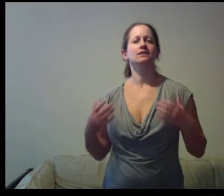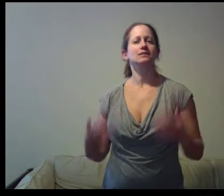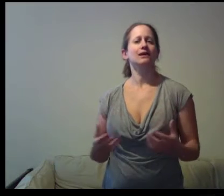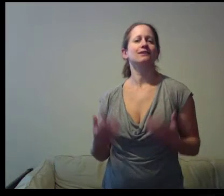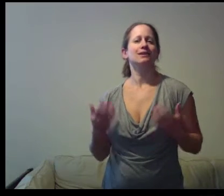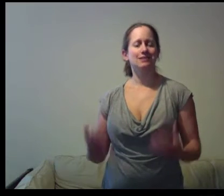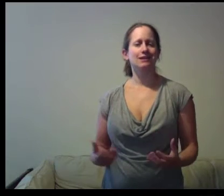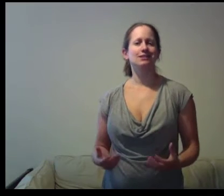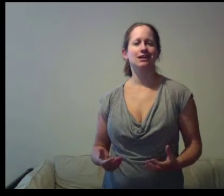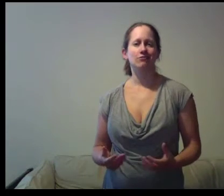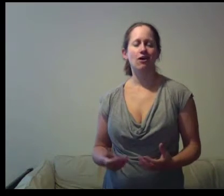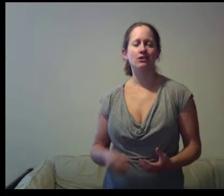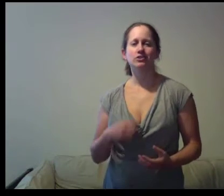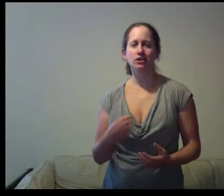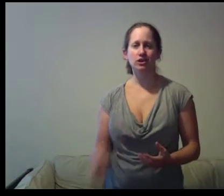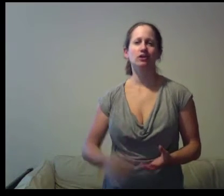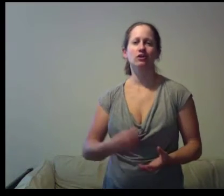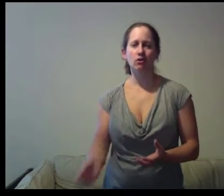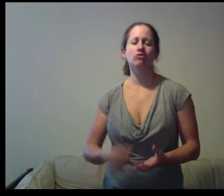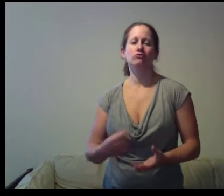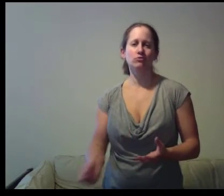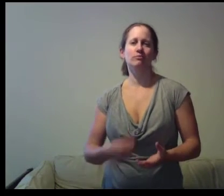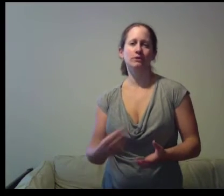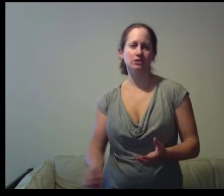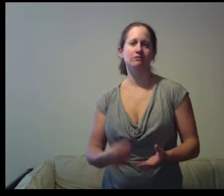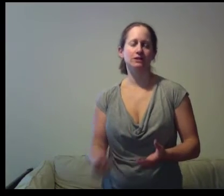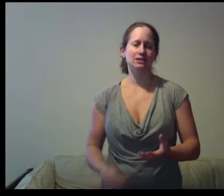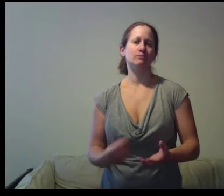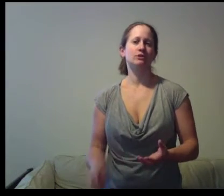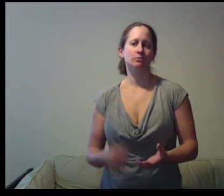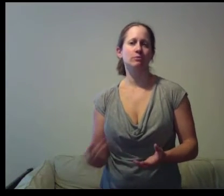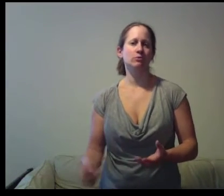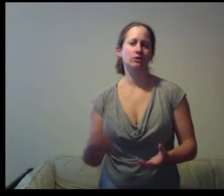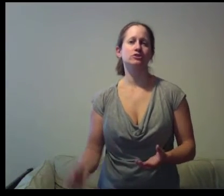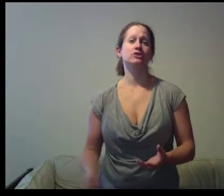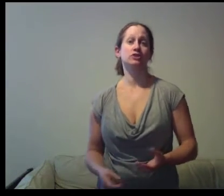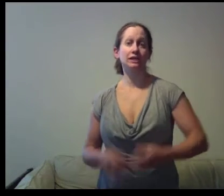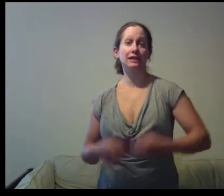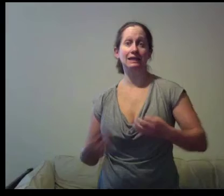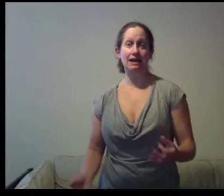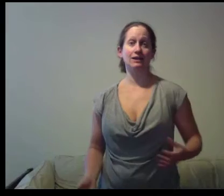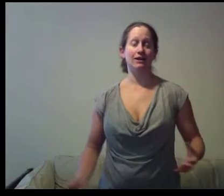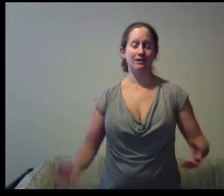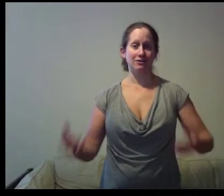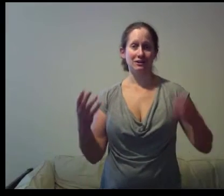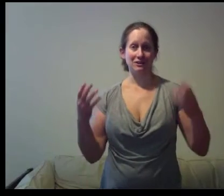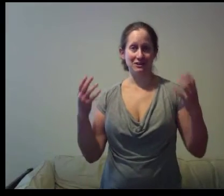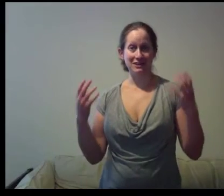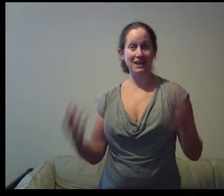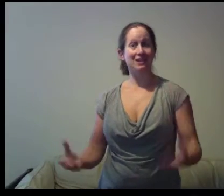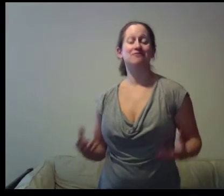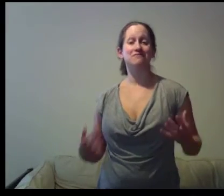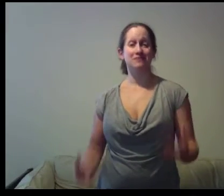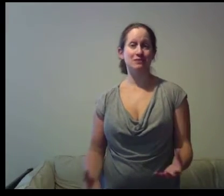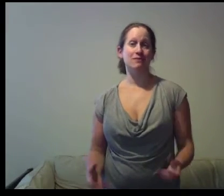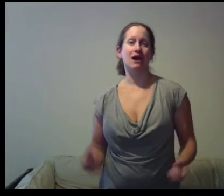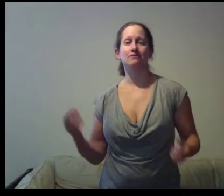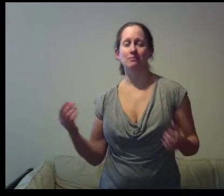is like that it's like a deck of cards you're going to go through a bunch of leads and a bunch of people are interested you're going to get the negative feedback from